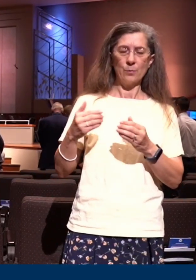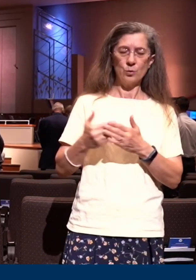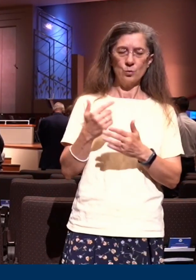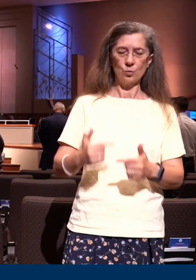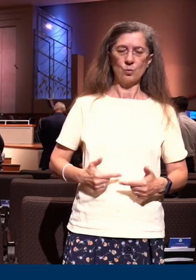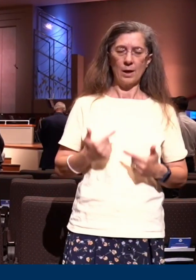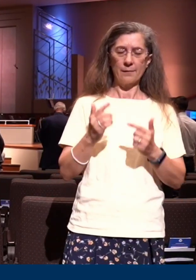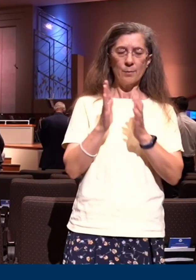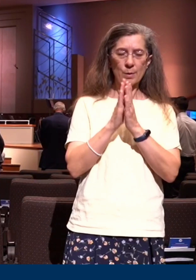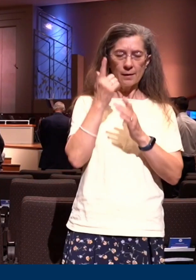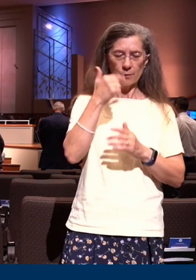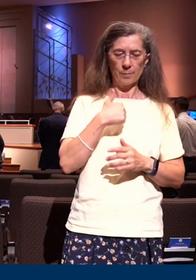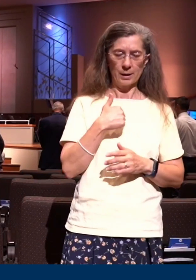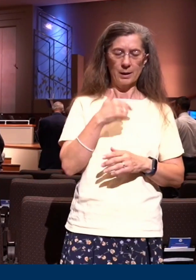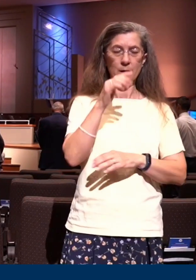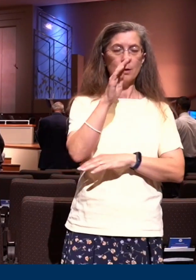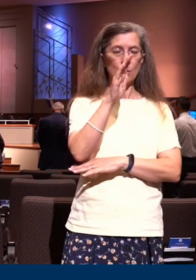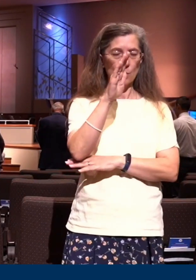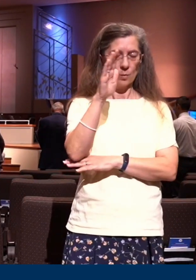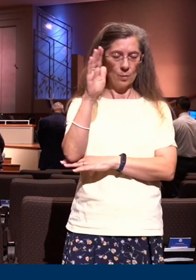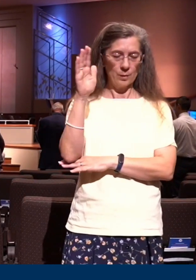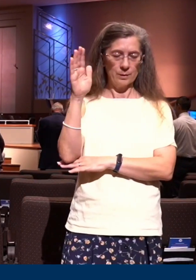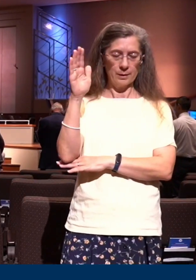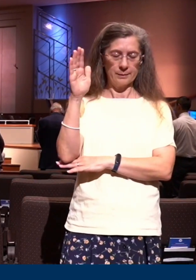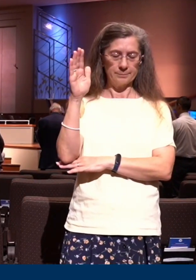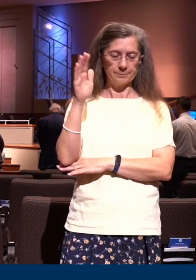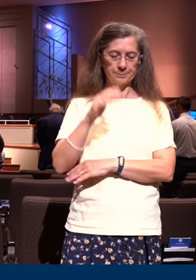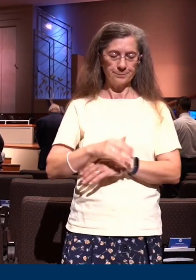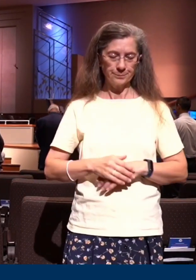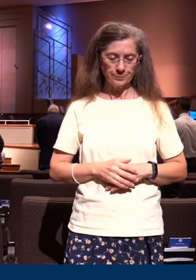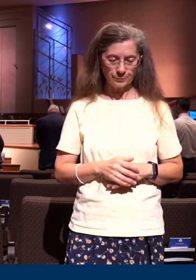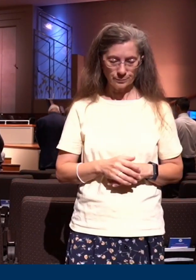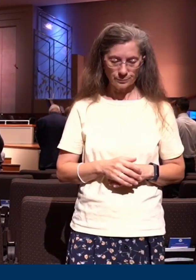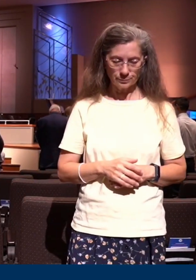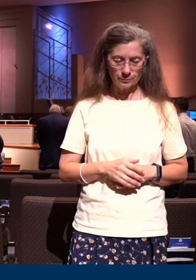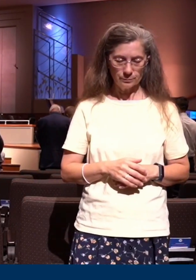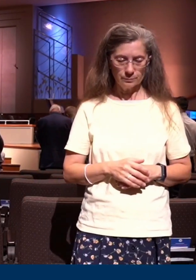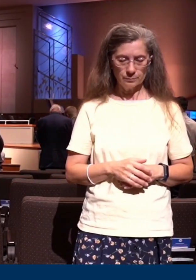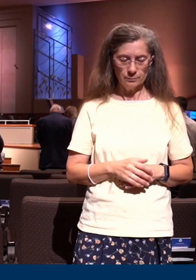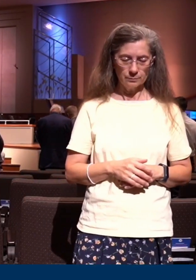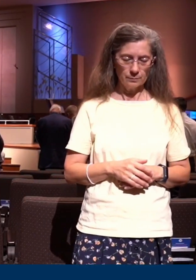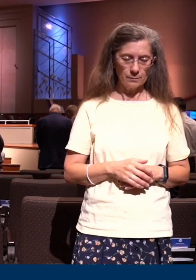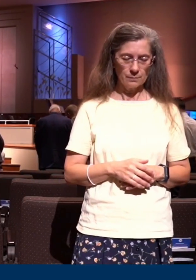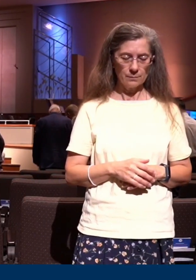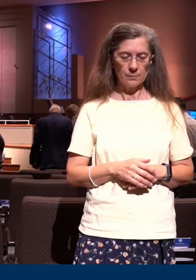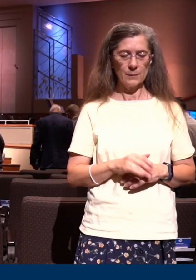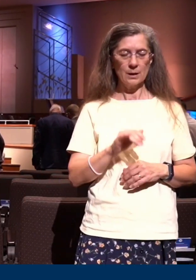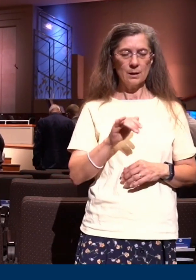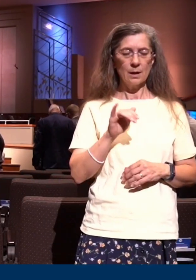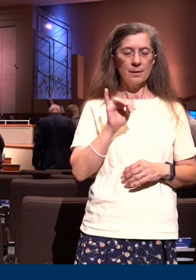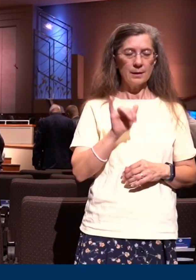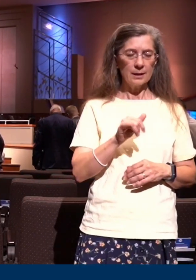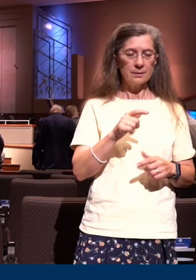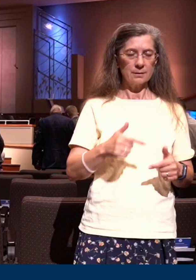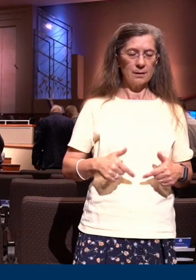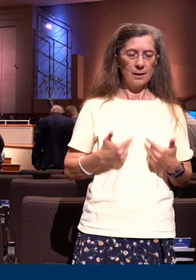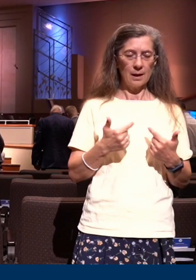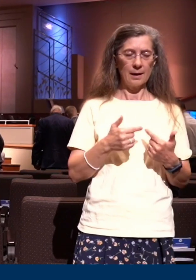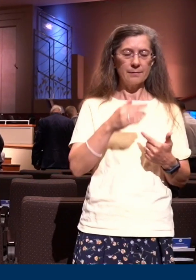me would you lift your hand tonight if God is speaking to you about this this is the life that was designed for you this is what God